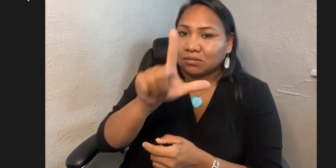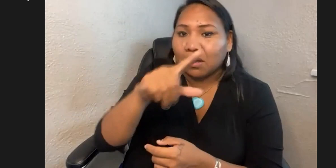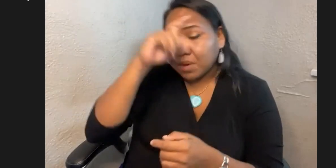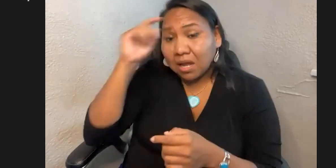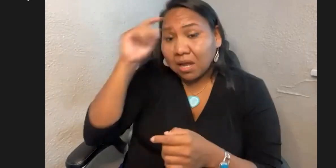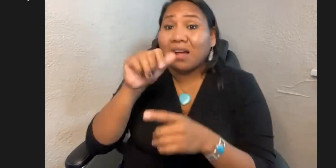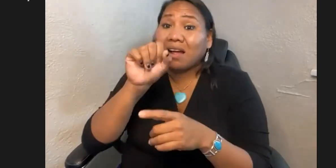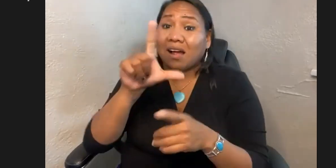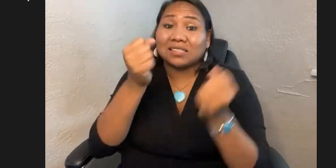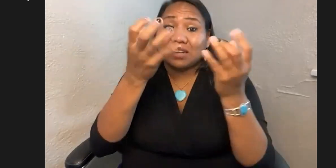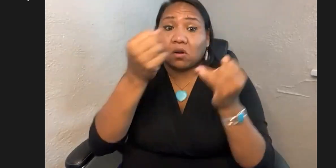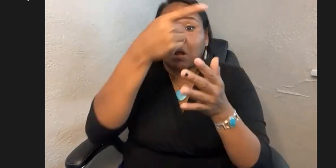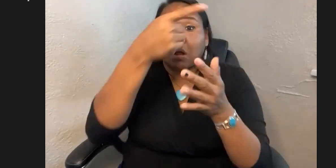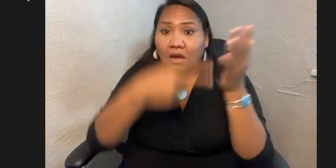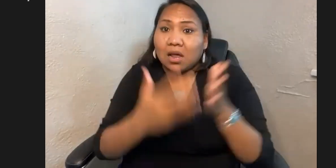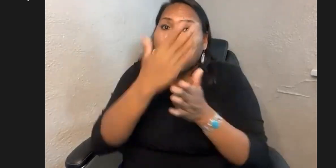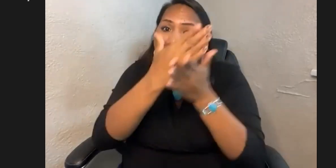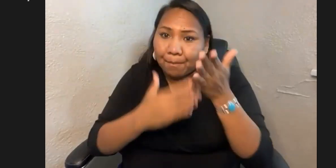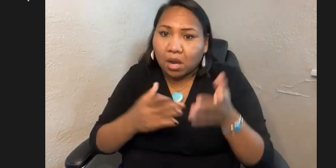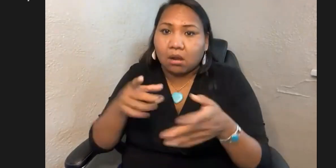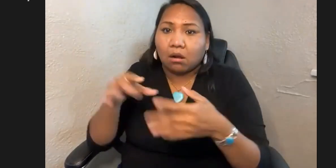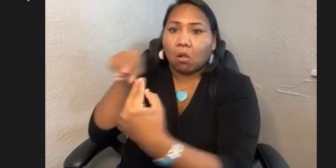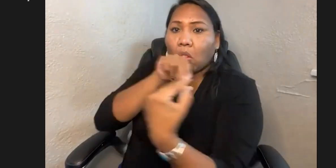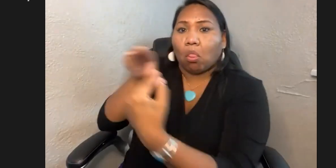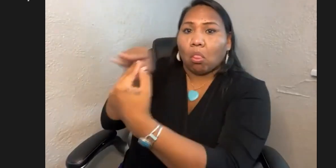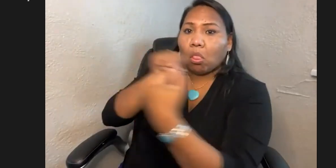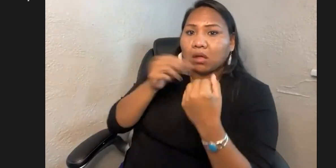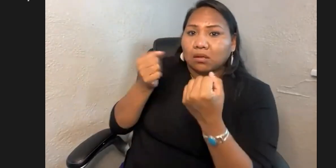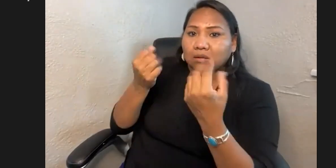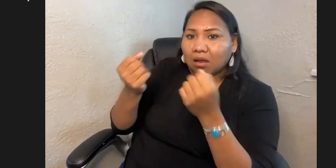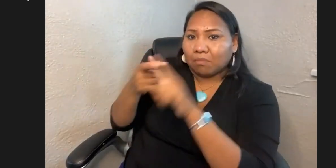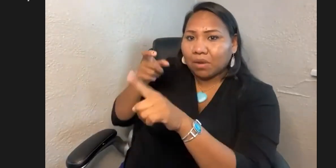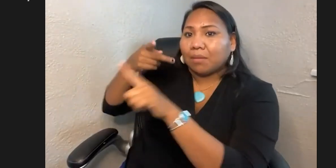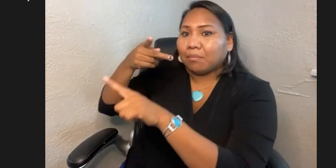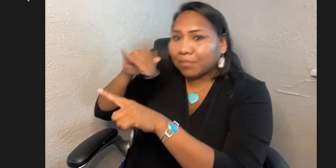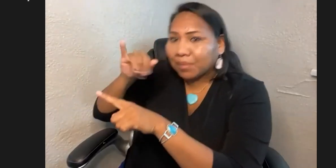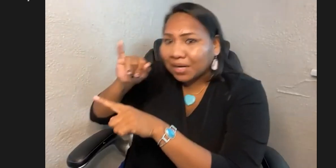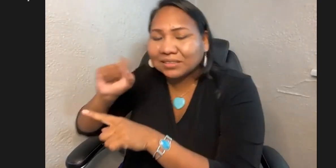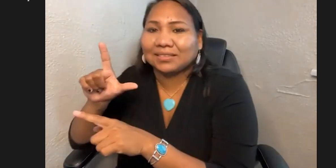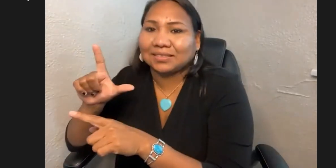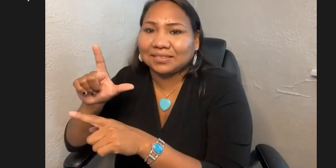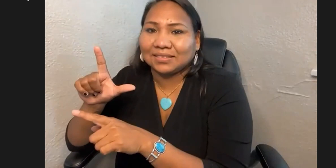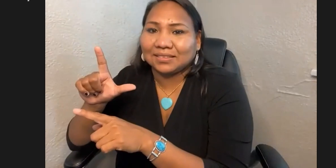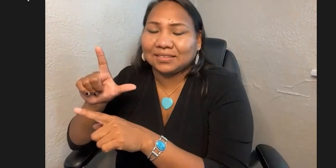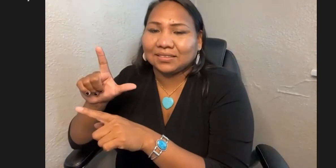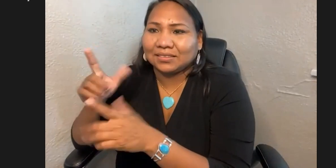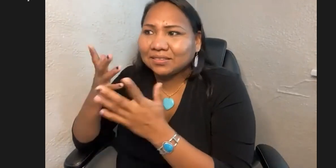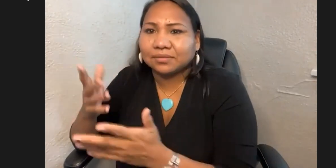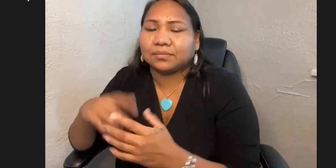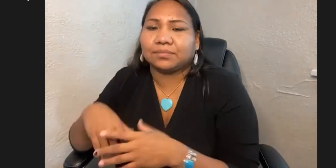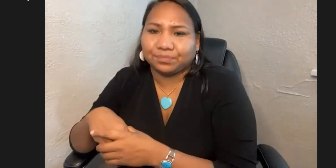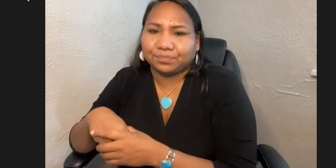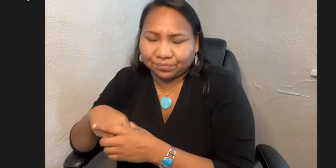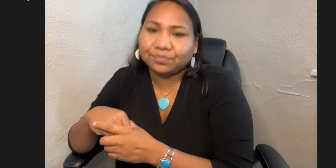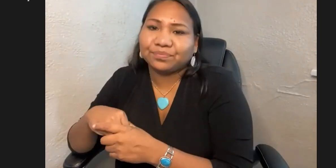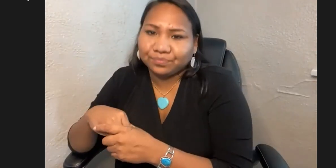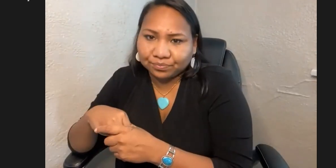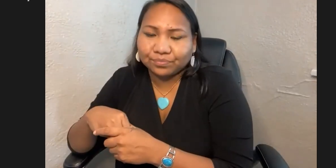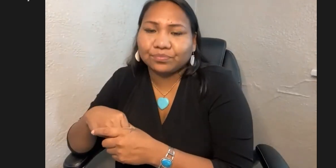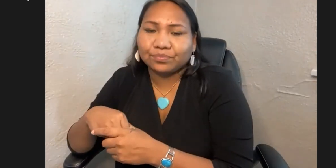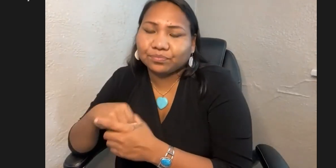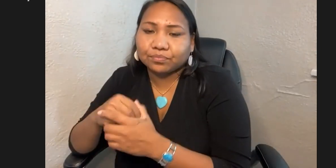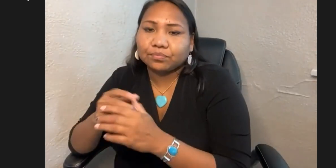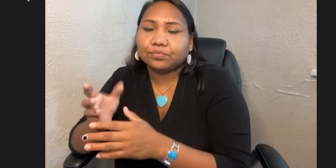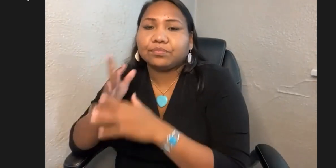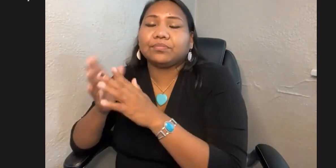of Plains Indian Sign Language and how it relates to American Sign language because we're able to see there's, there's influence from